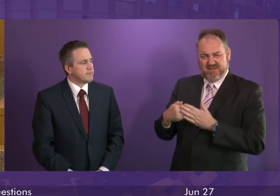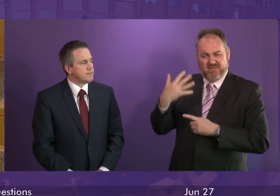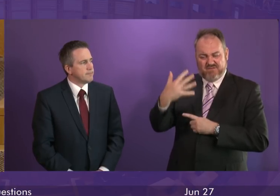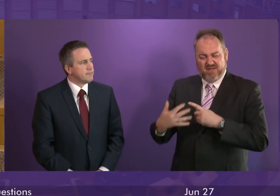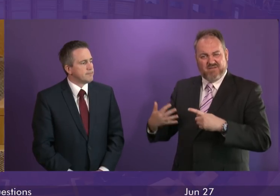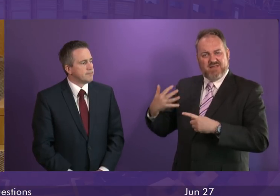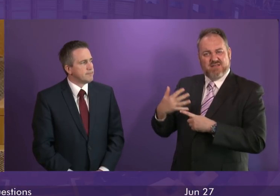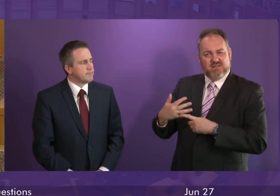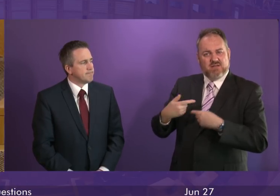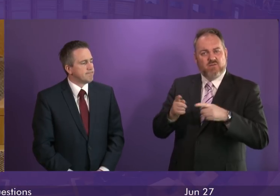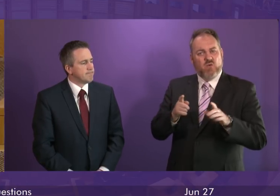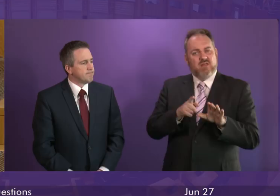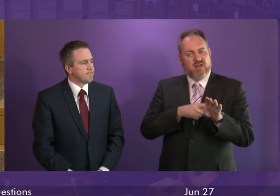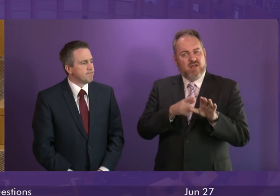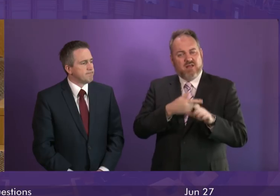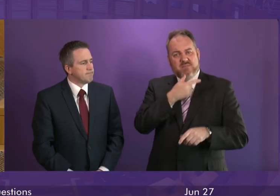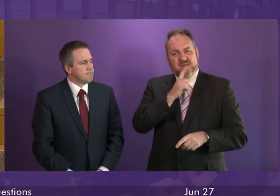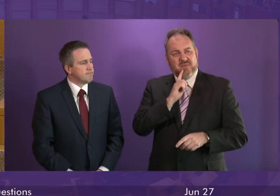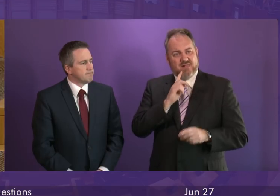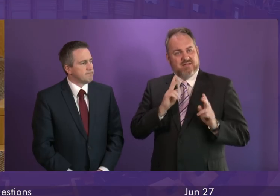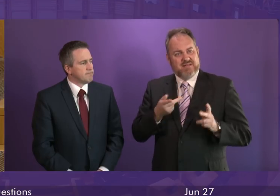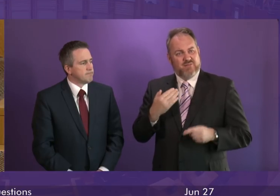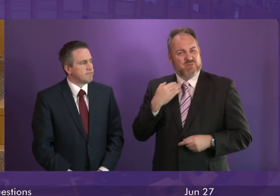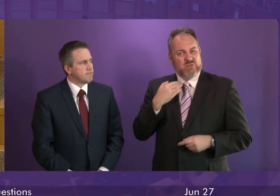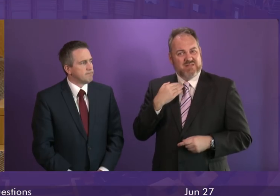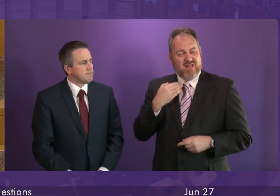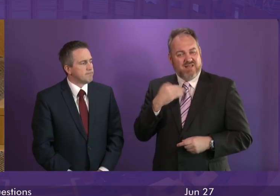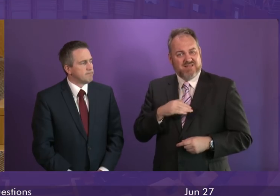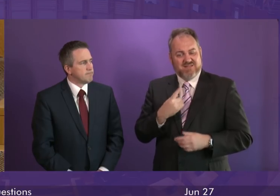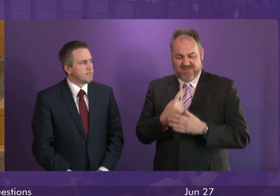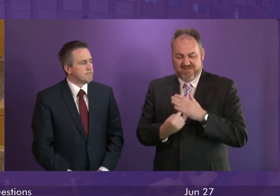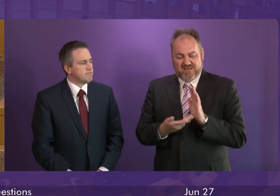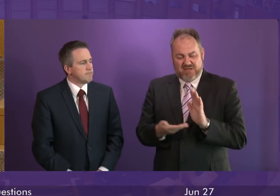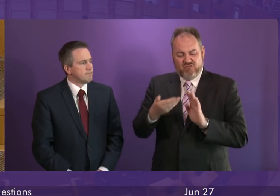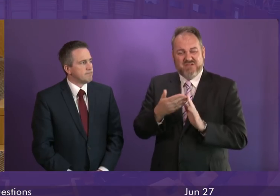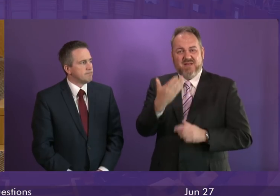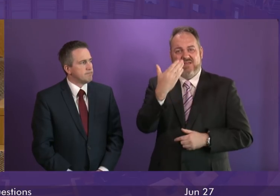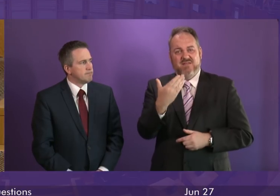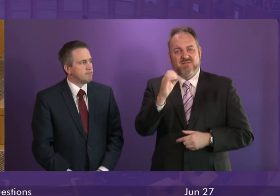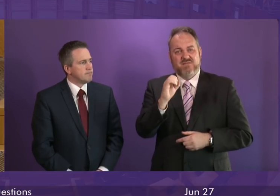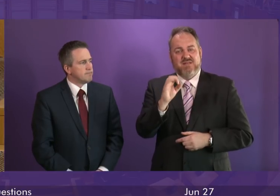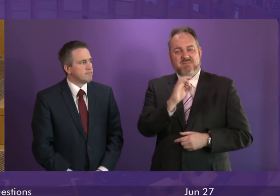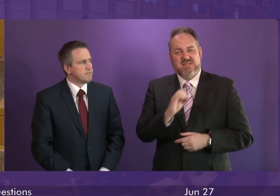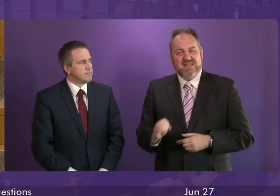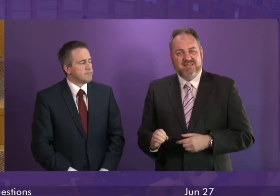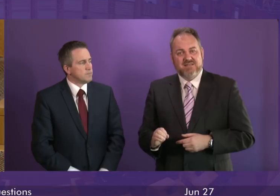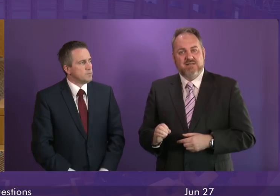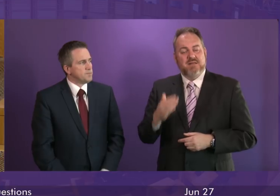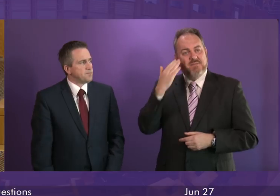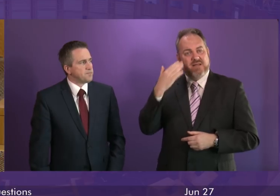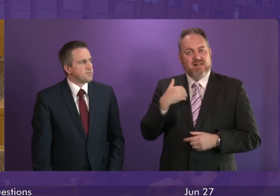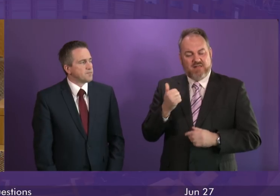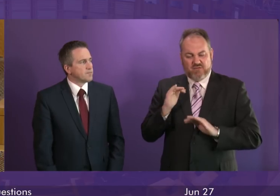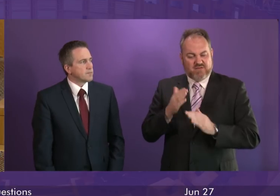young people, deaths from suicide are up 50%. Mental health services can't cope. 3